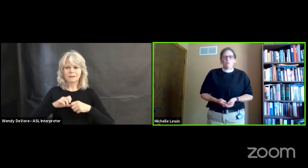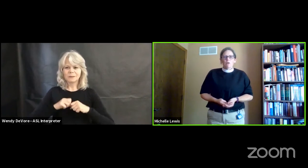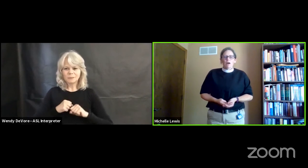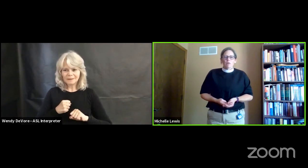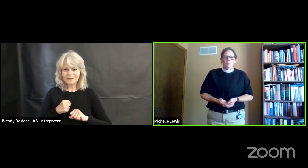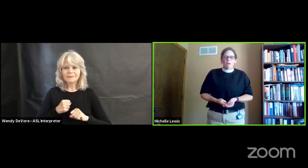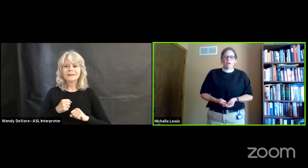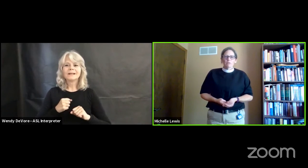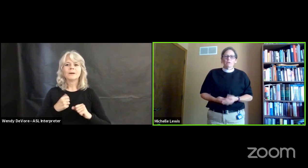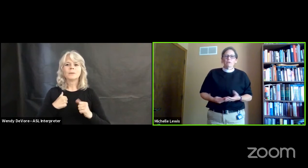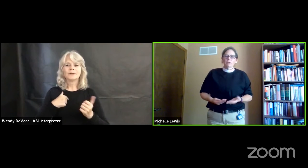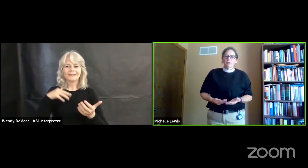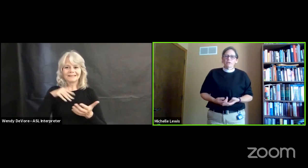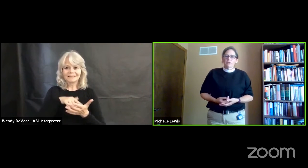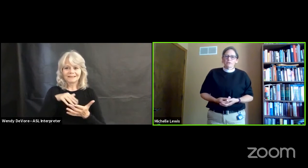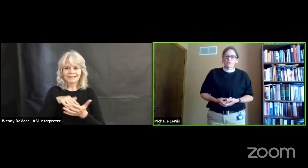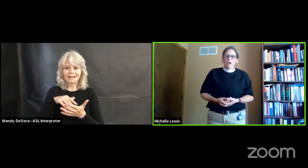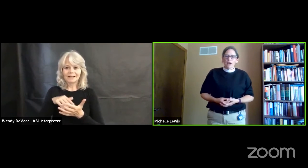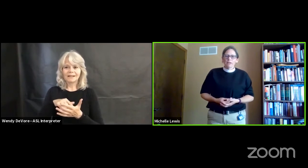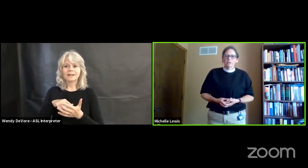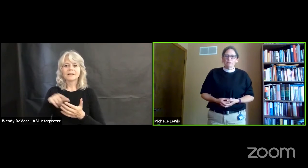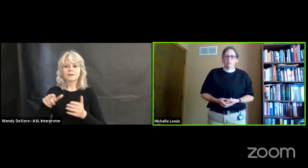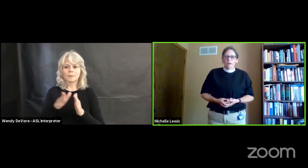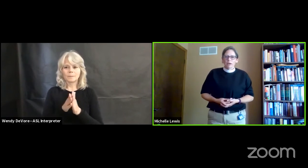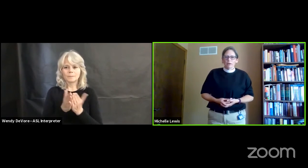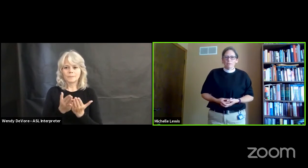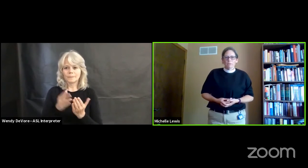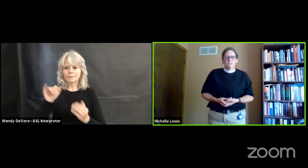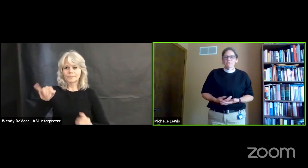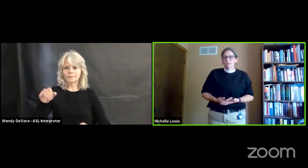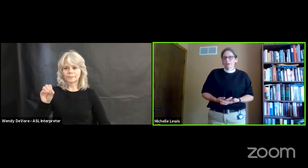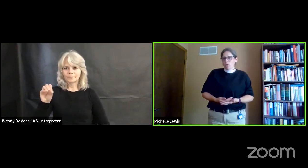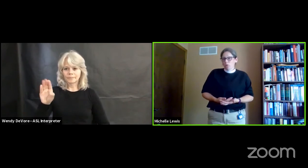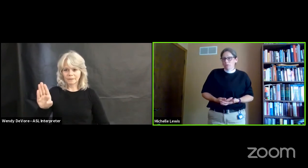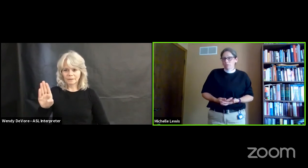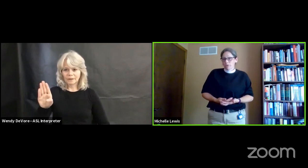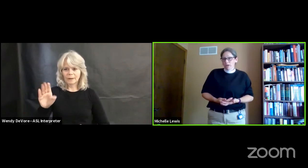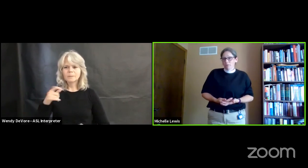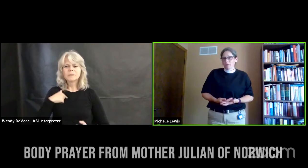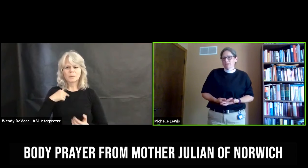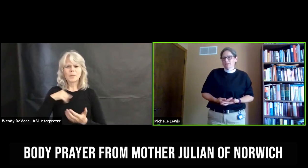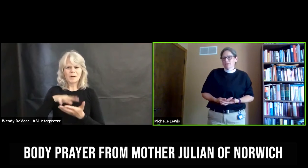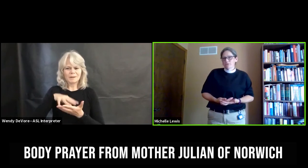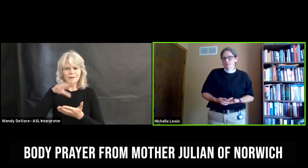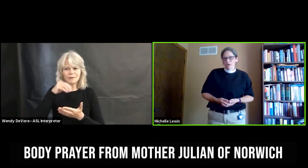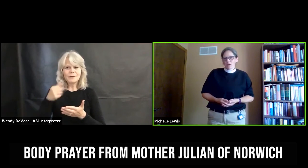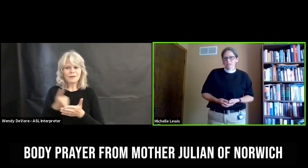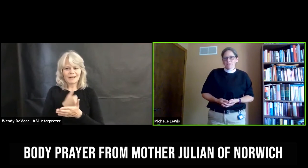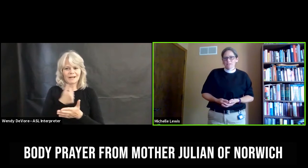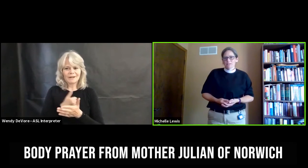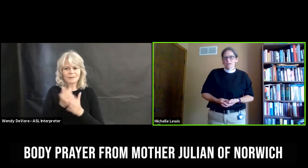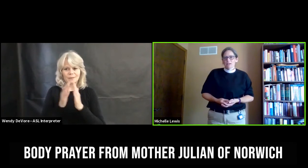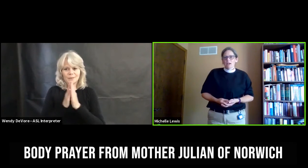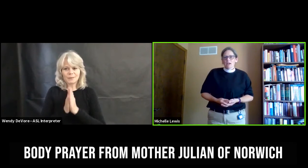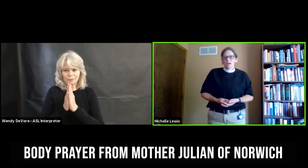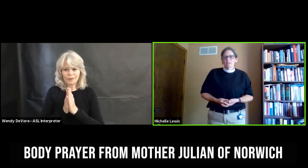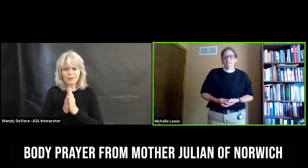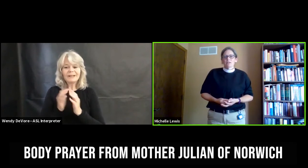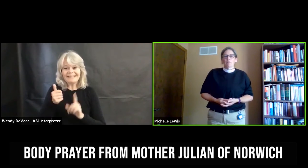we will learn a new kind of prayer it's a very old prayer but it's new to us it's a